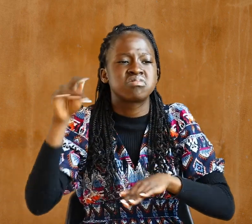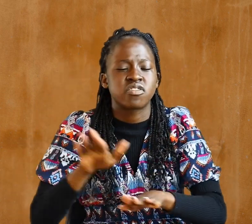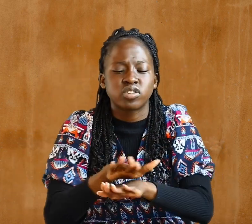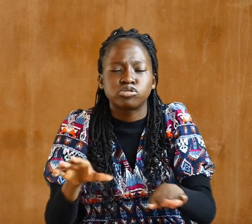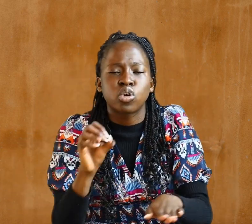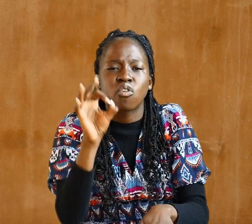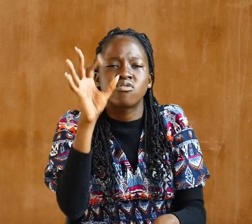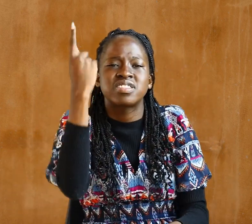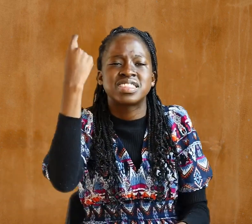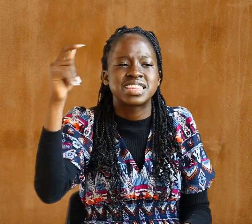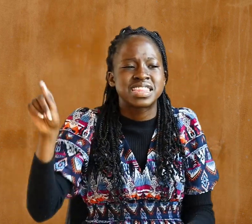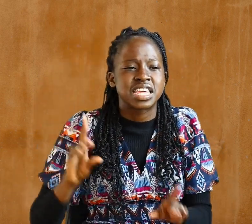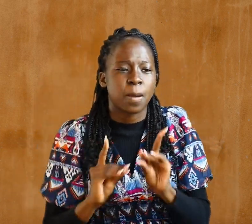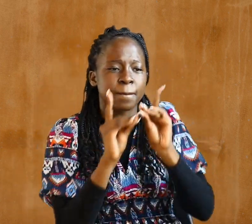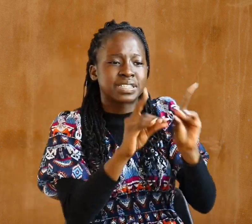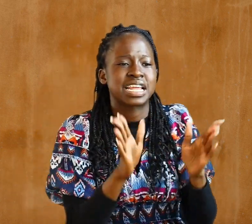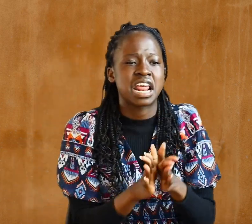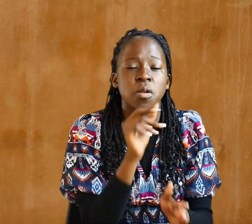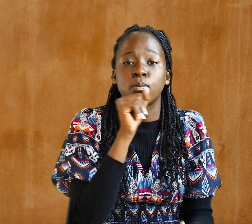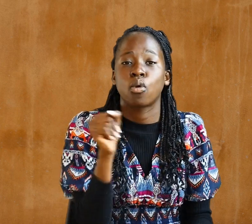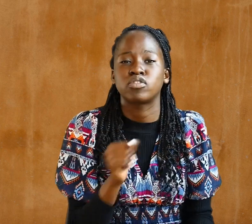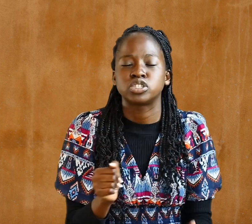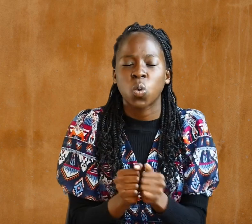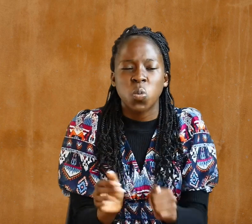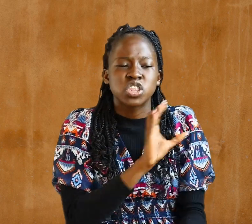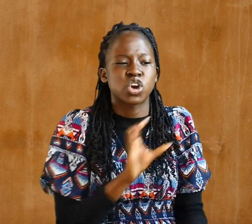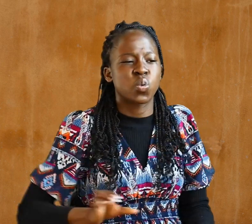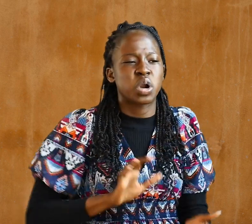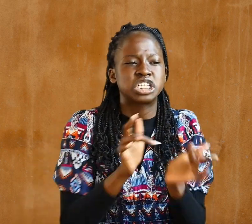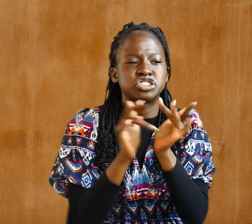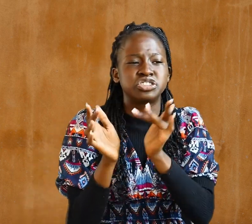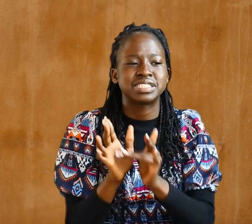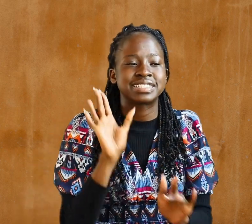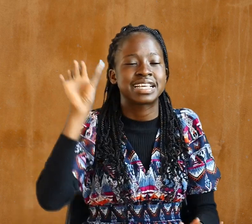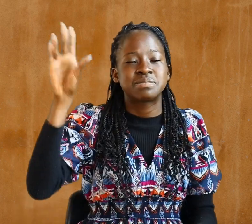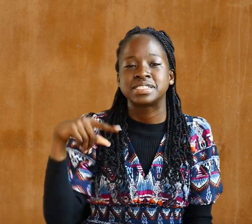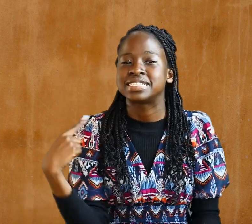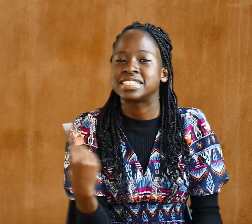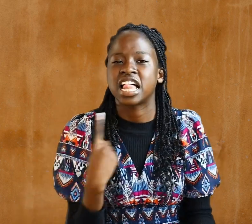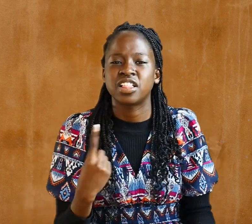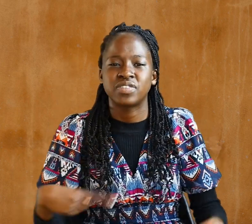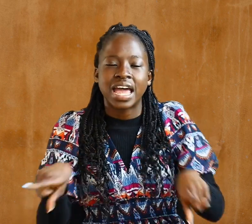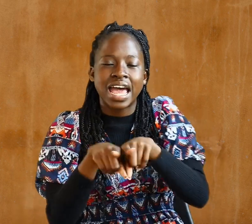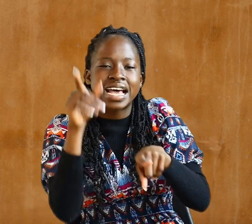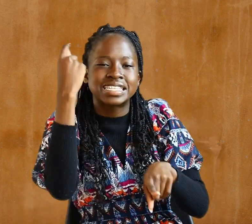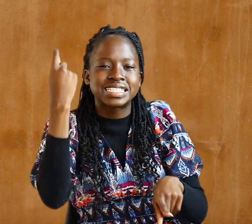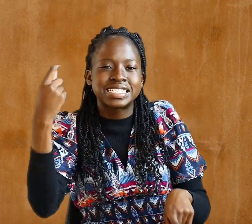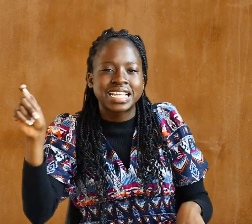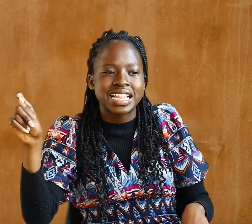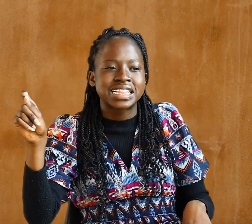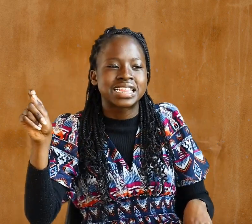apostles and prophets with Christ Jesus himself as the chief cornerstone.